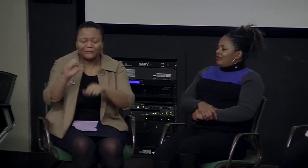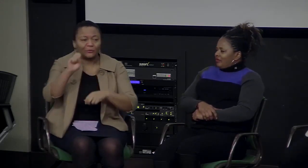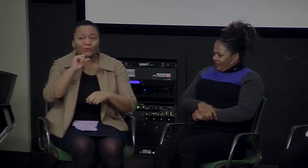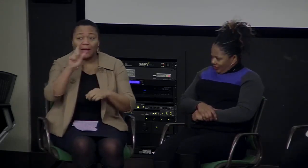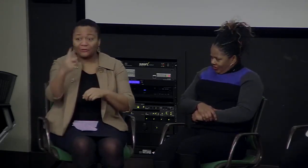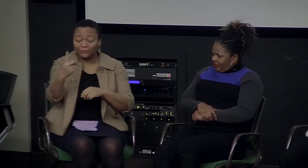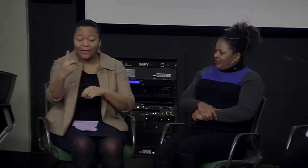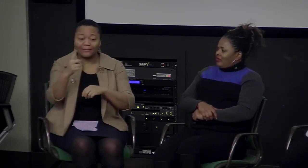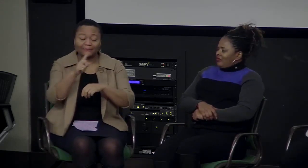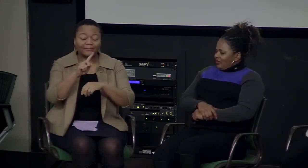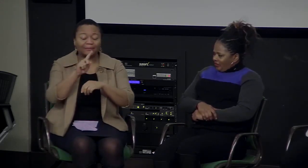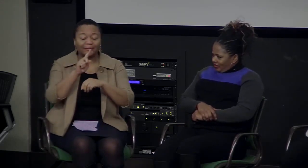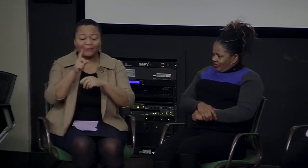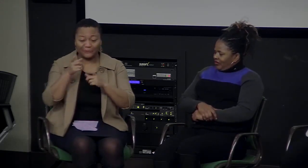continue to improve our skills.